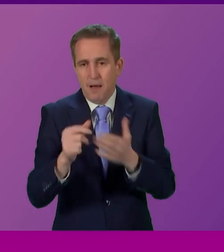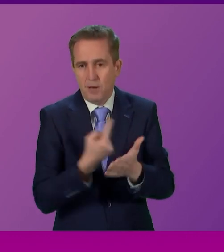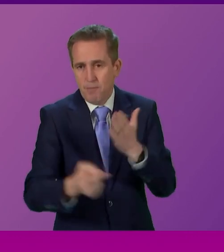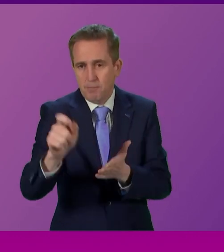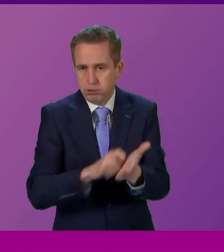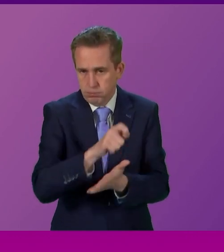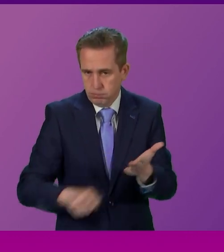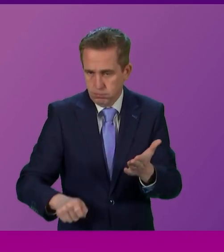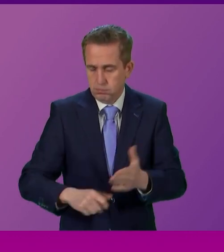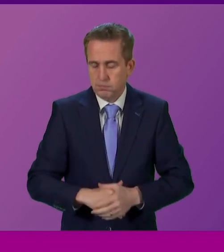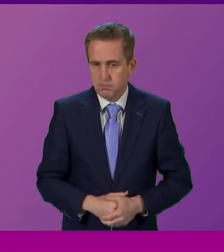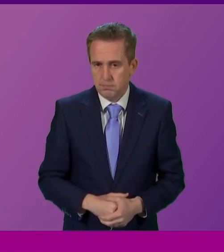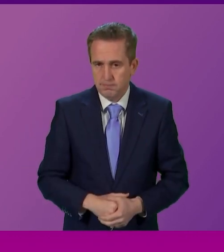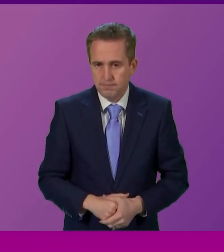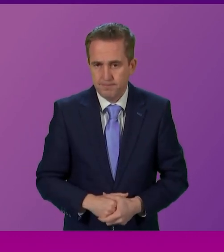people. Thank you.